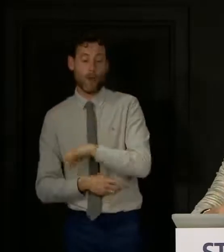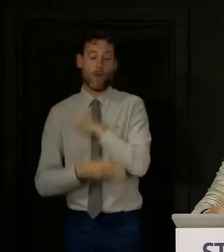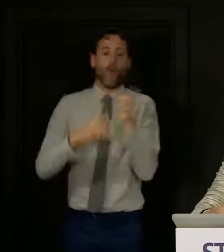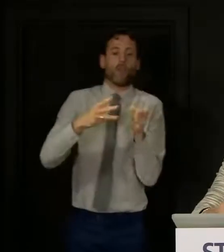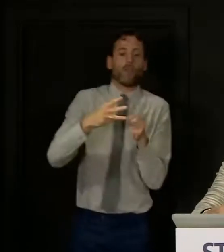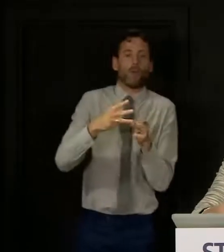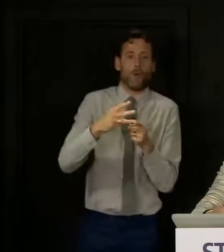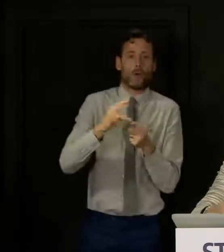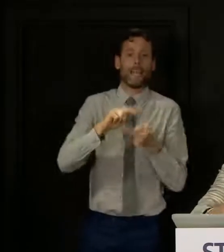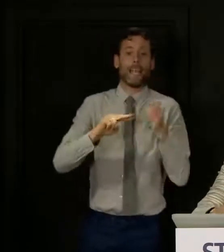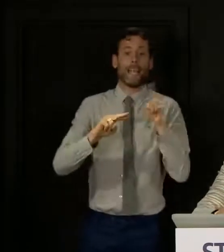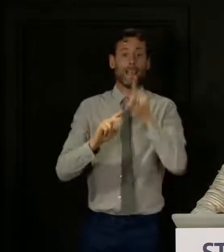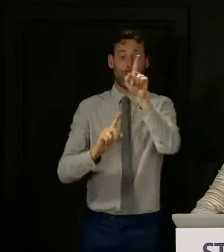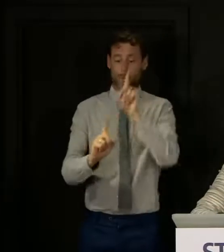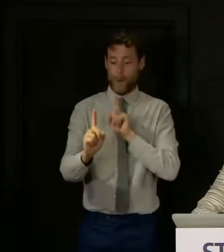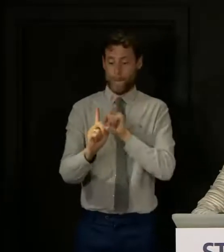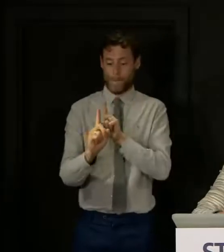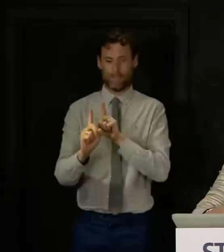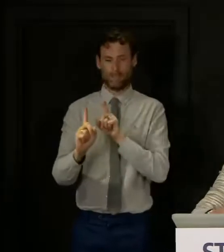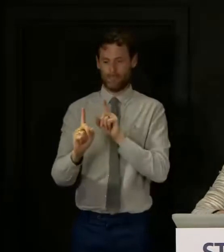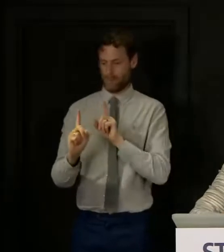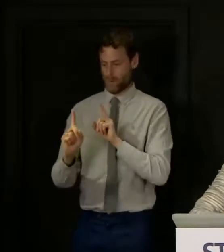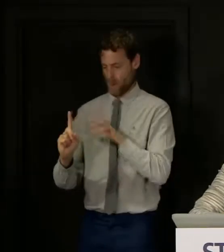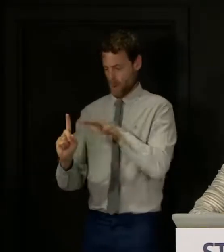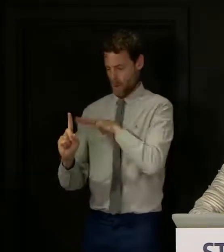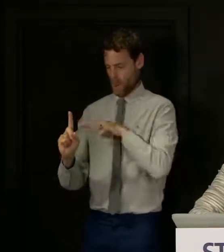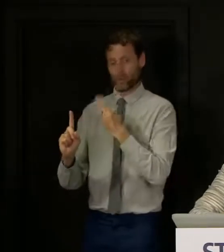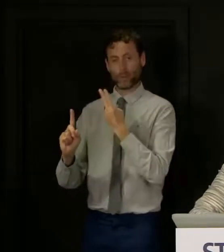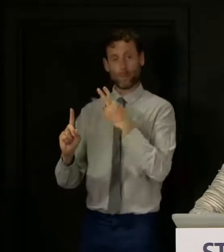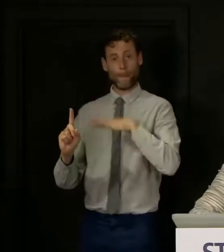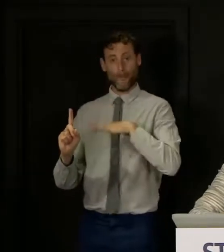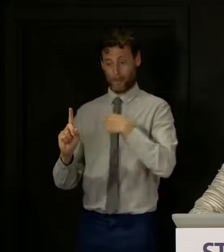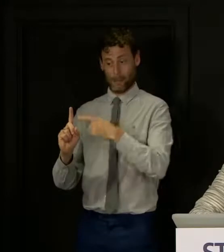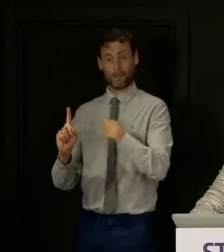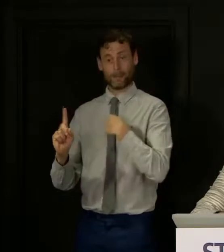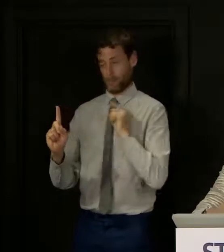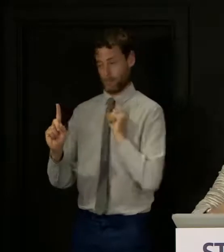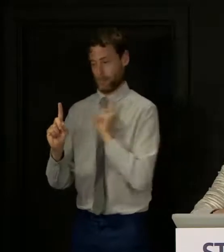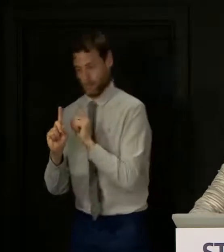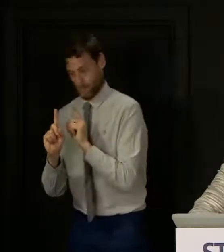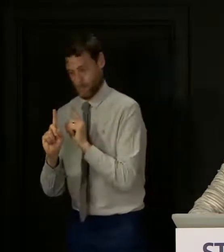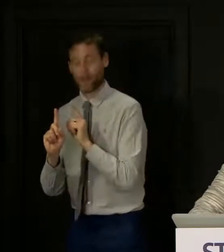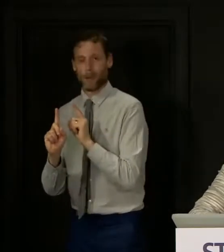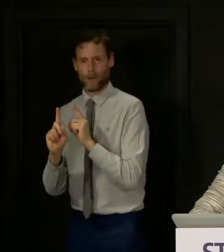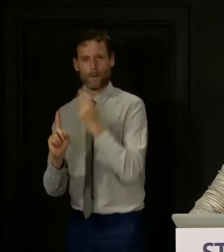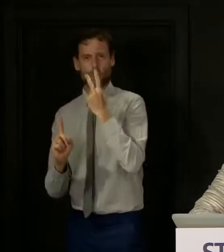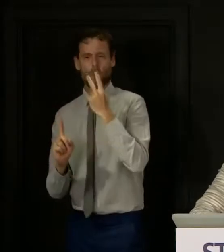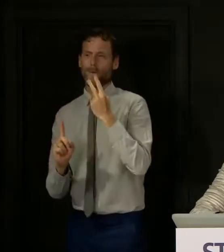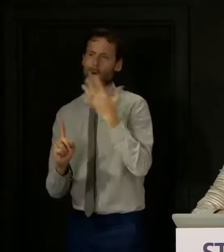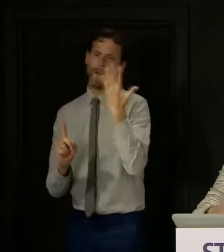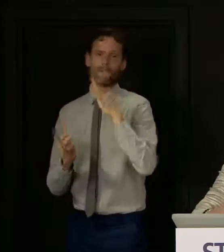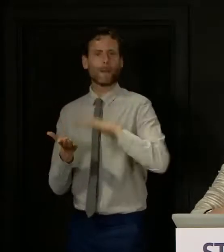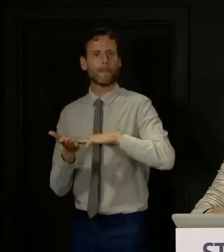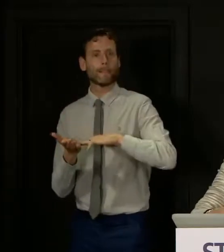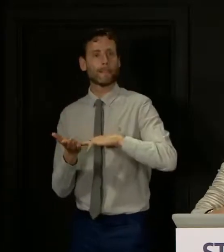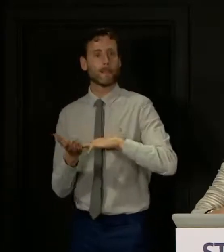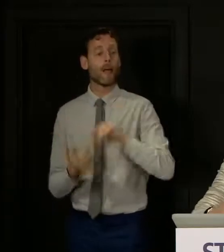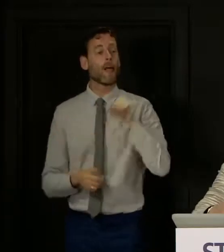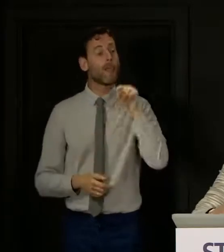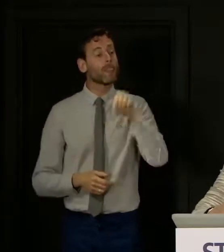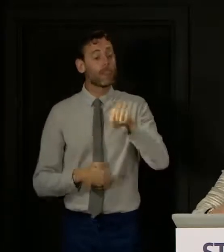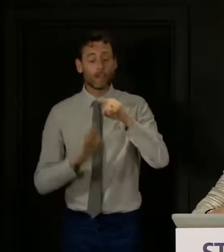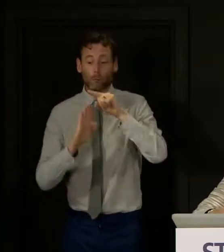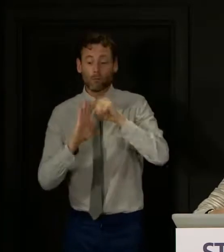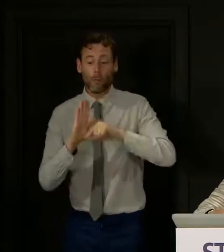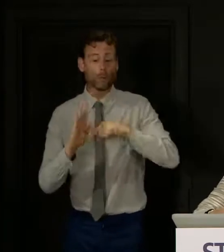if you have been within two metres of somebody for a period of 15 minutes or more. These are not rules that we just dream up out of nowhere.